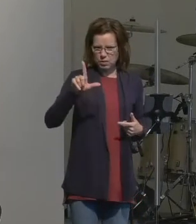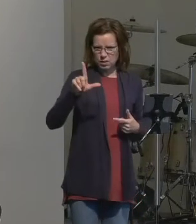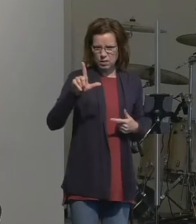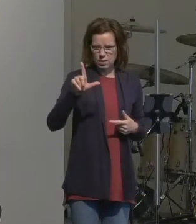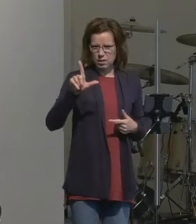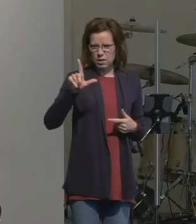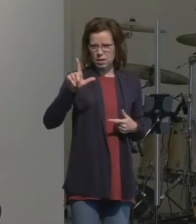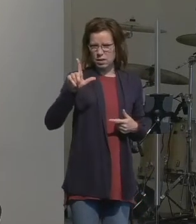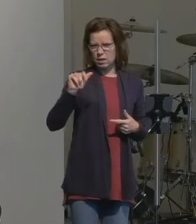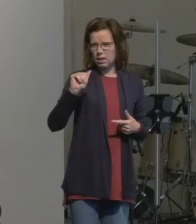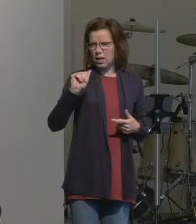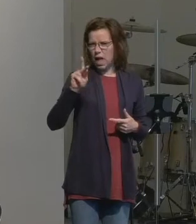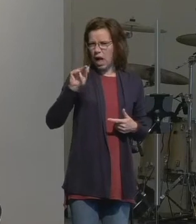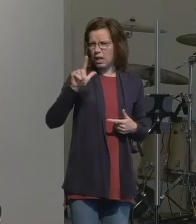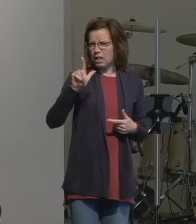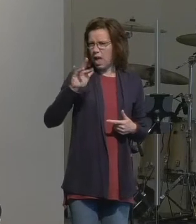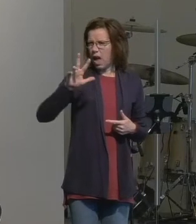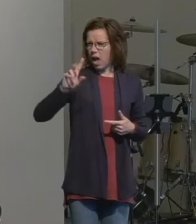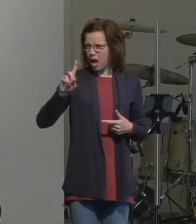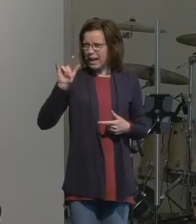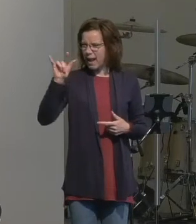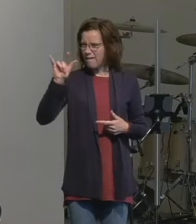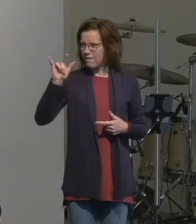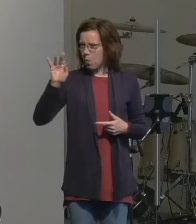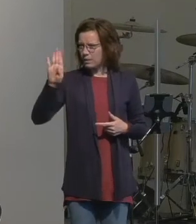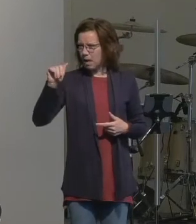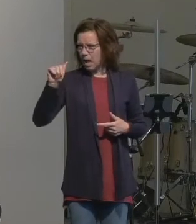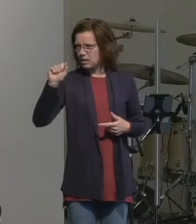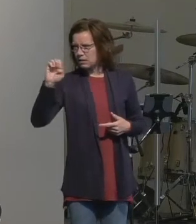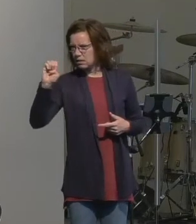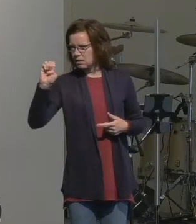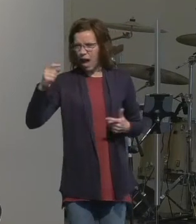I was a grown adult and I thought I knew everything.